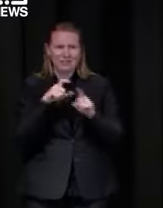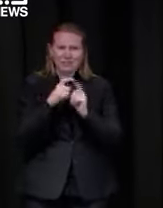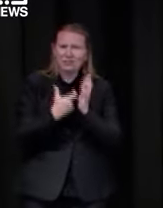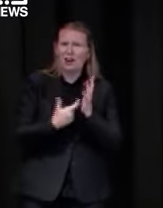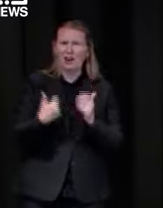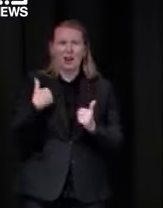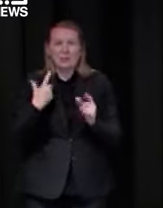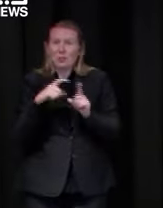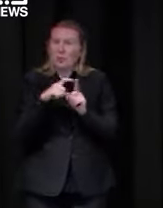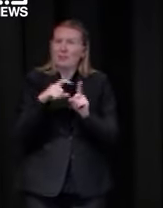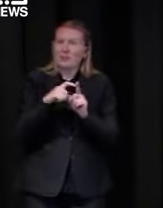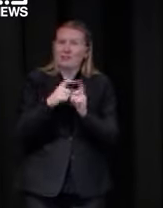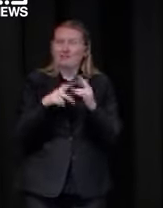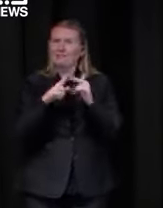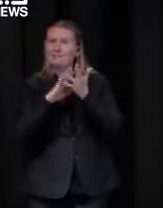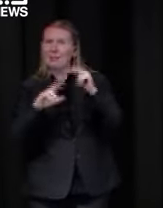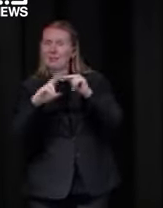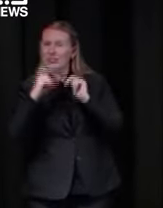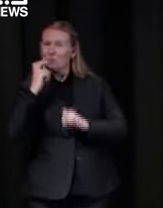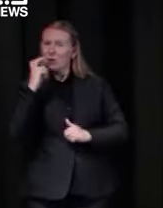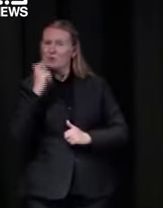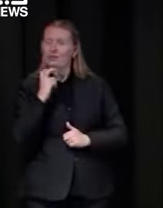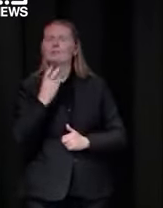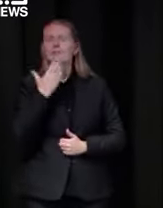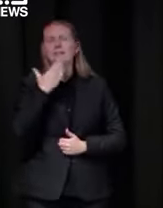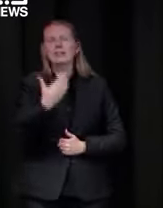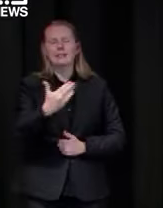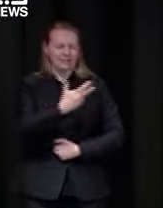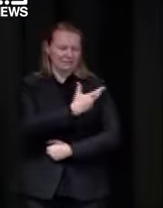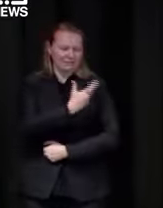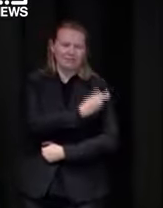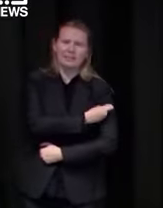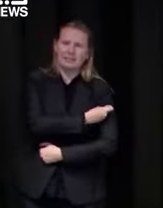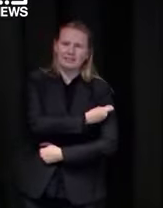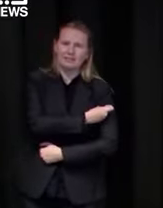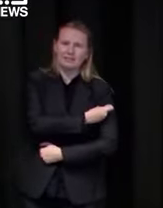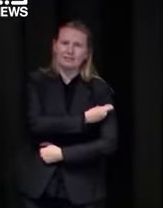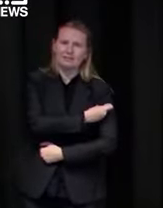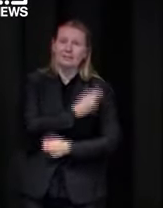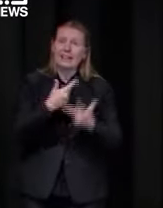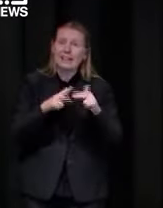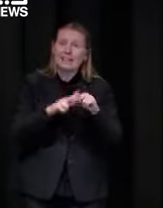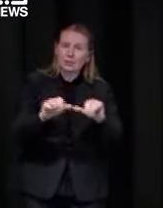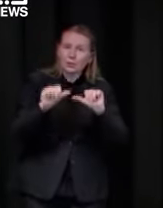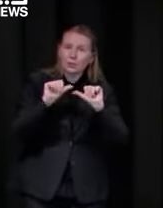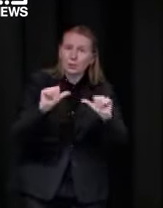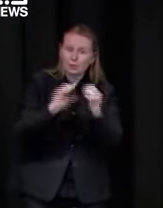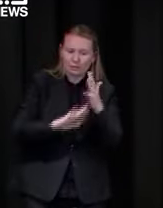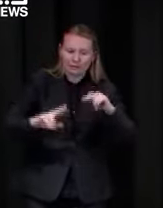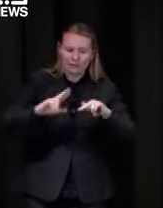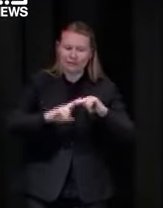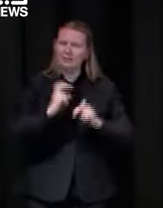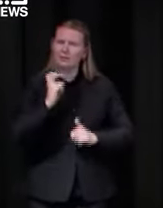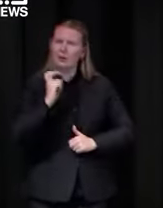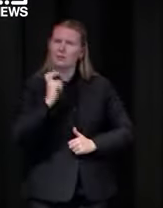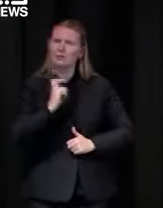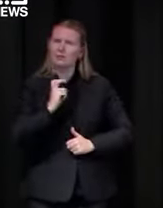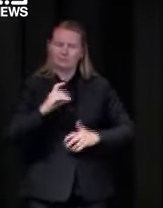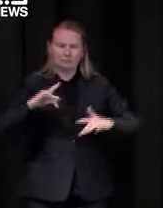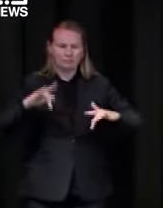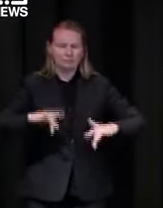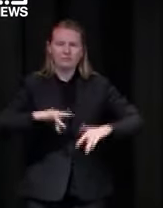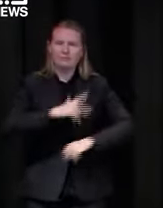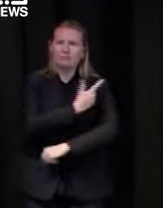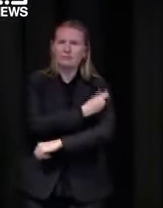please get vaccinated if your elderly parents are yet to get the vaccine please recognize that they're especially